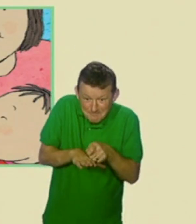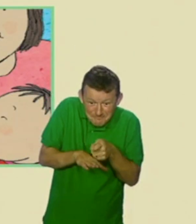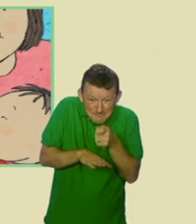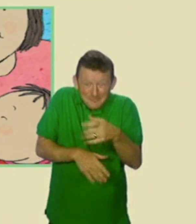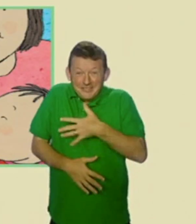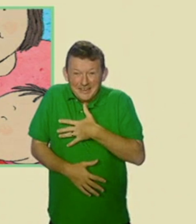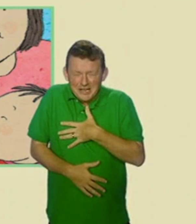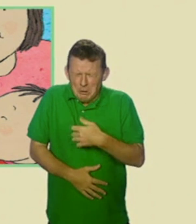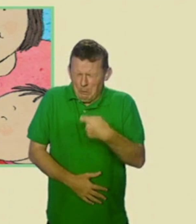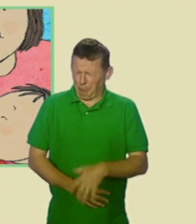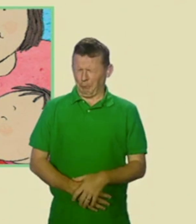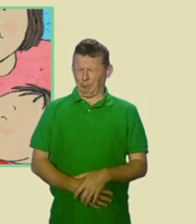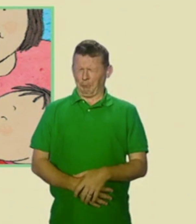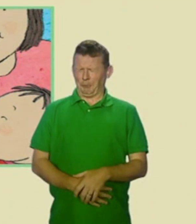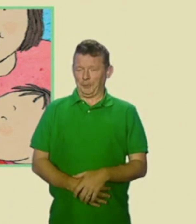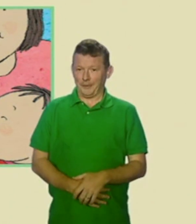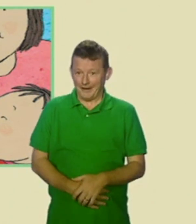What's the matter? Don't you like this?